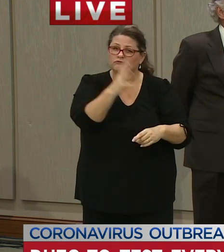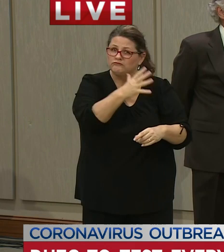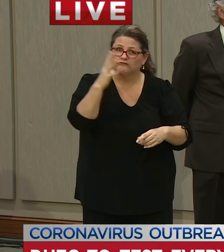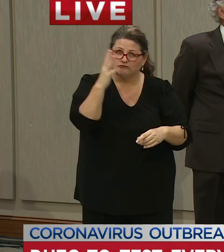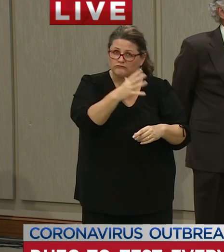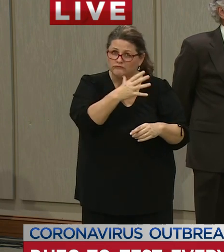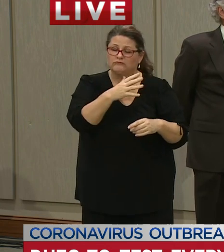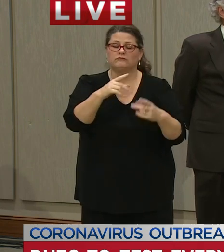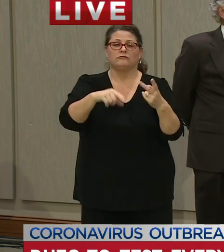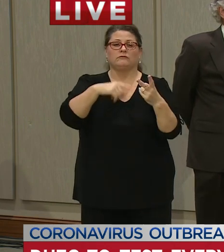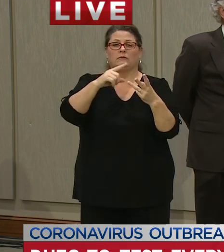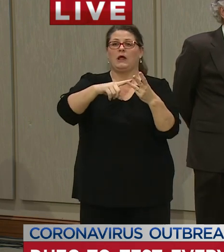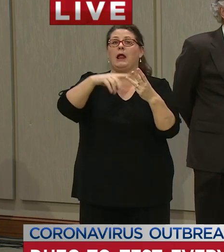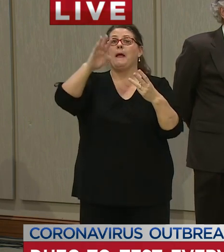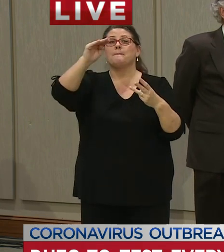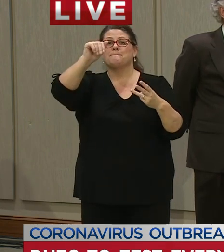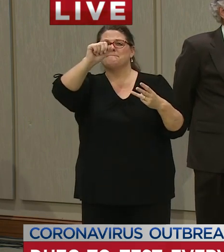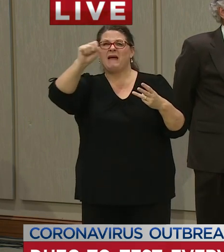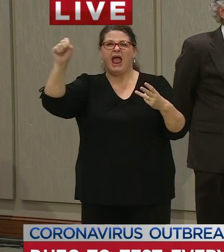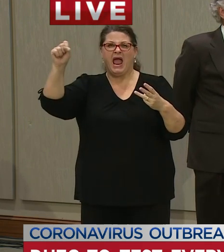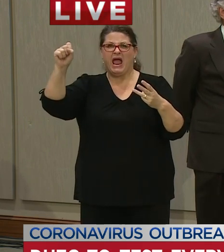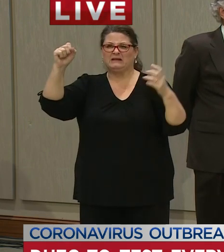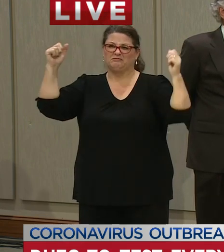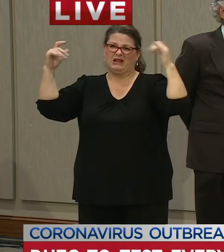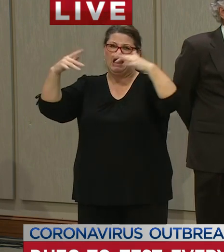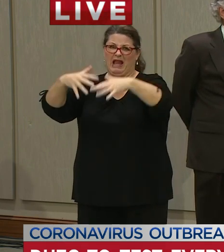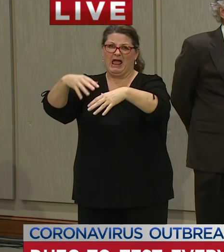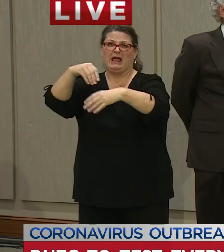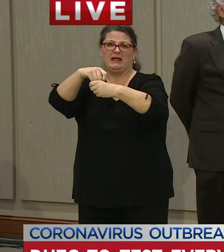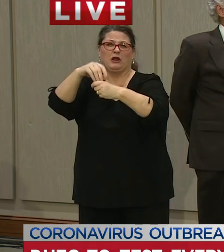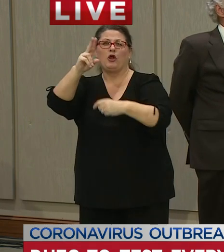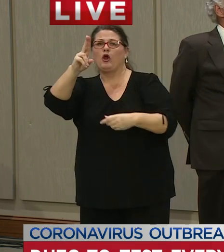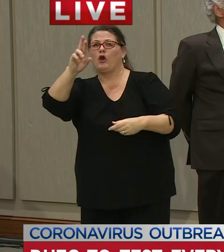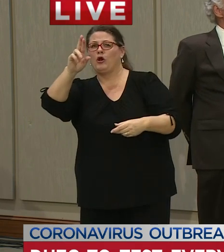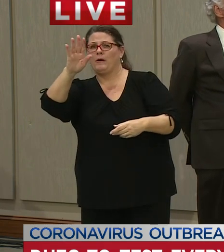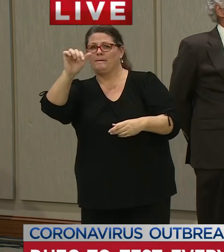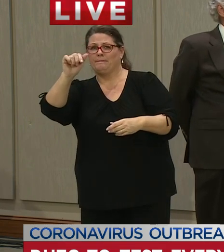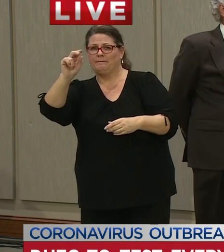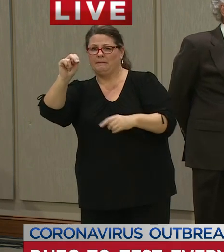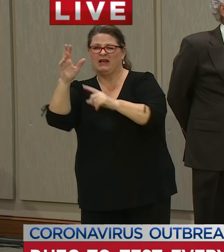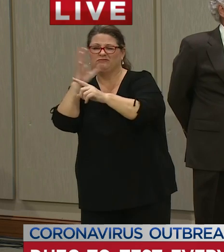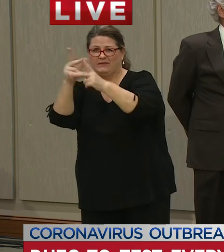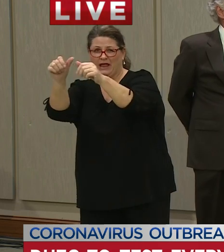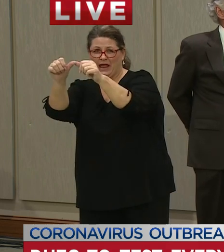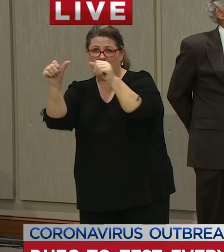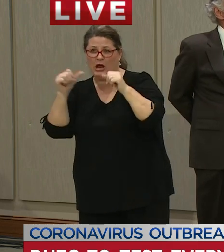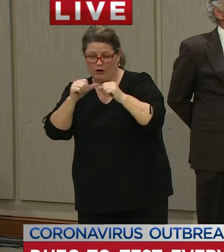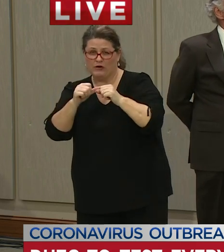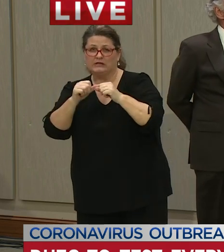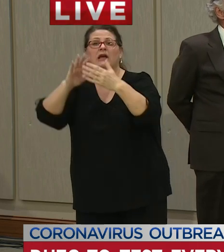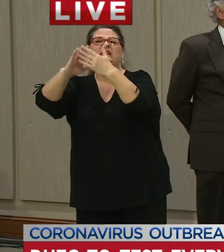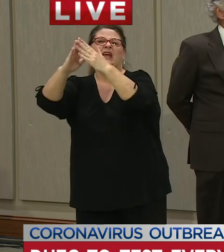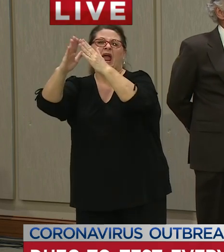mass testing in urban areas and finding additional testing sites